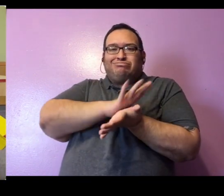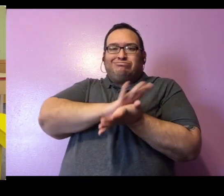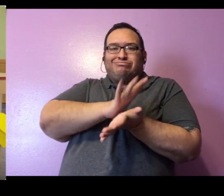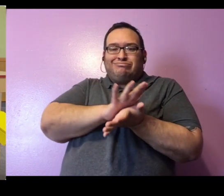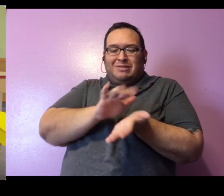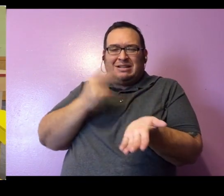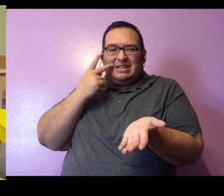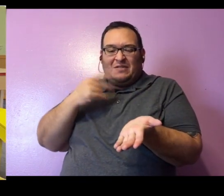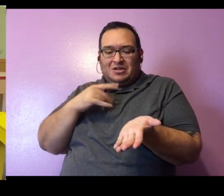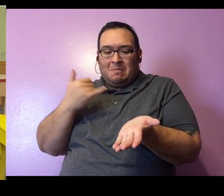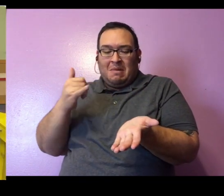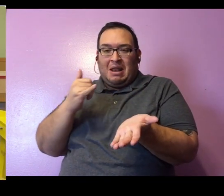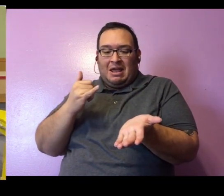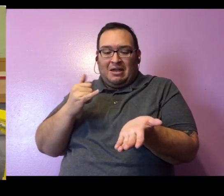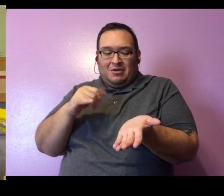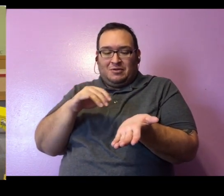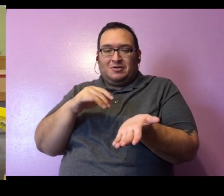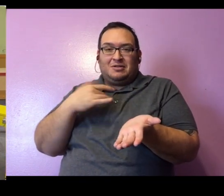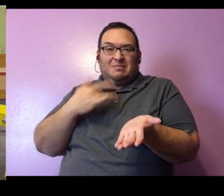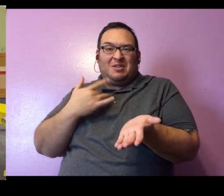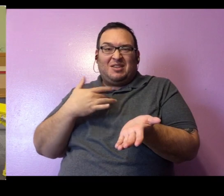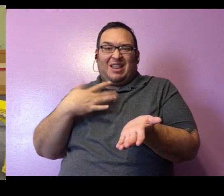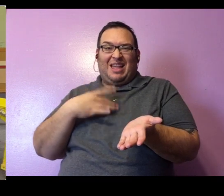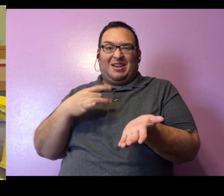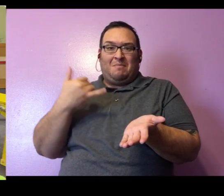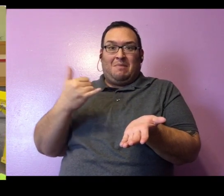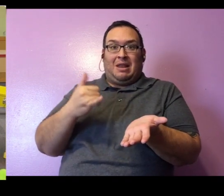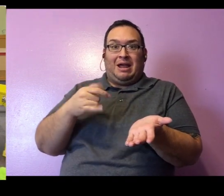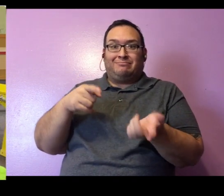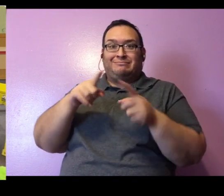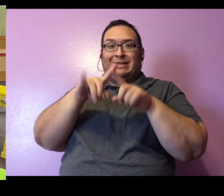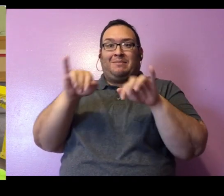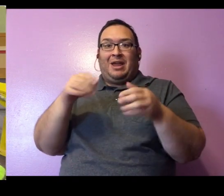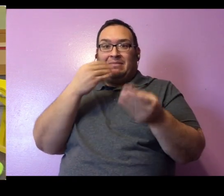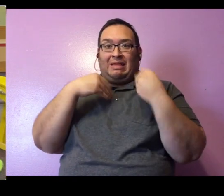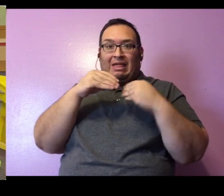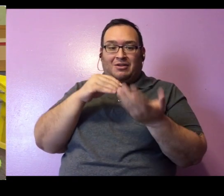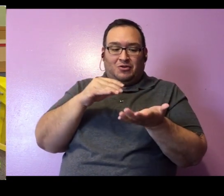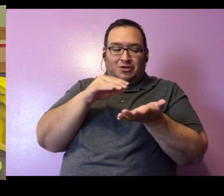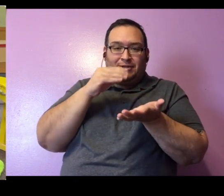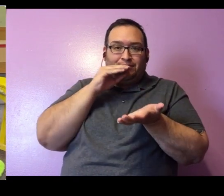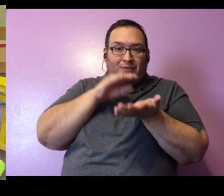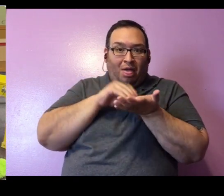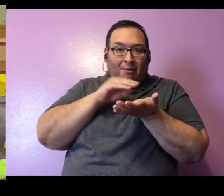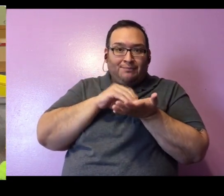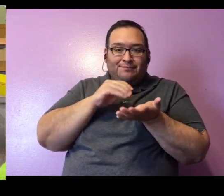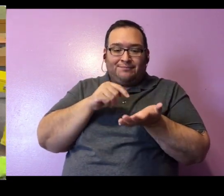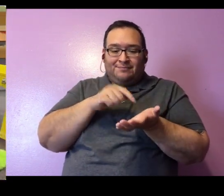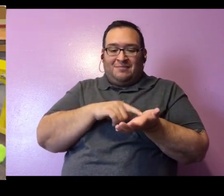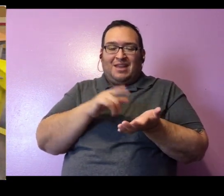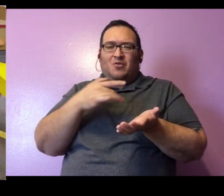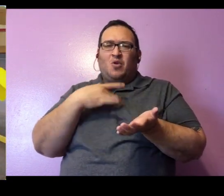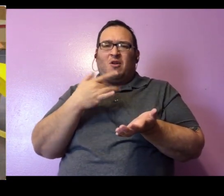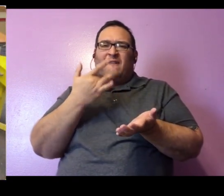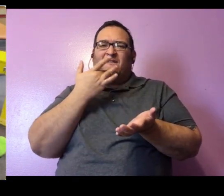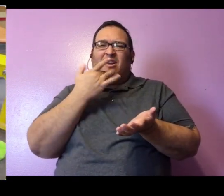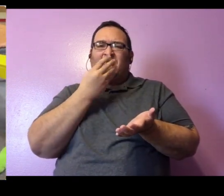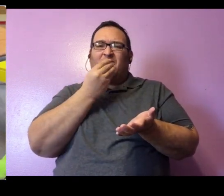busy playing. Sometimes she just likes to play while she's eating. So she's eating some mushed up bananas right now. found that's one of Lucille's favorite